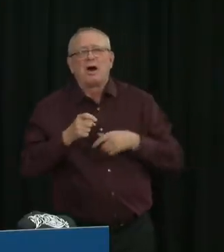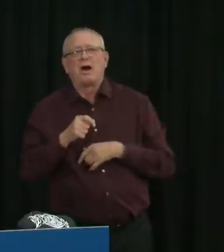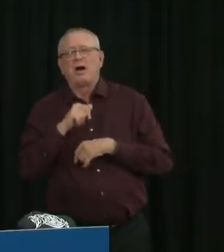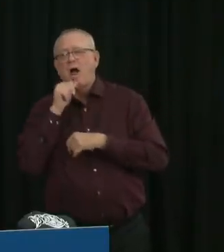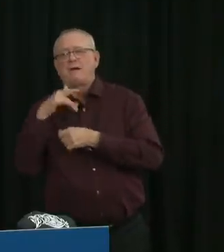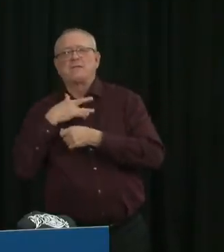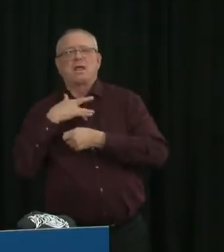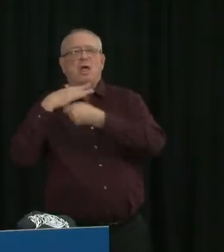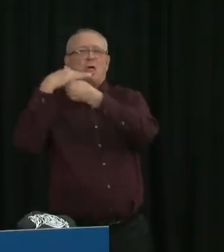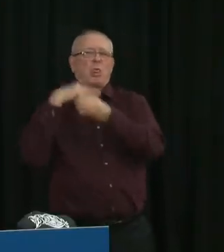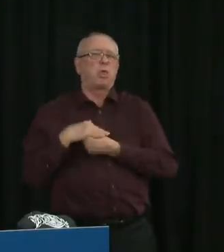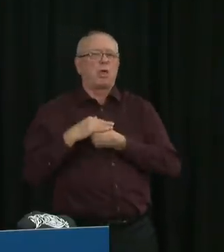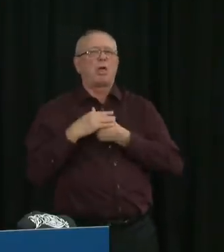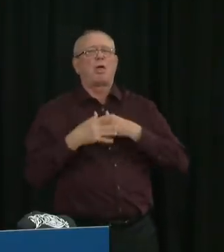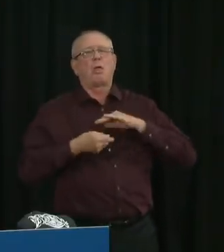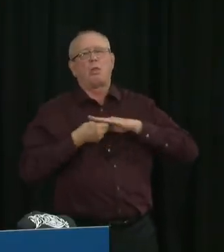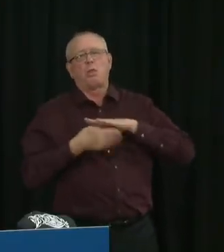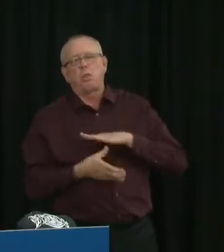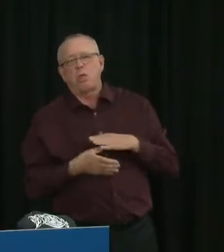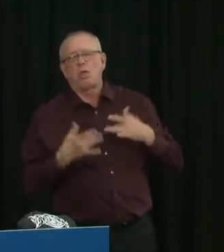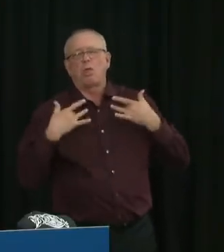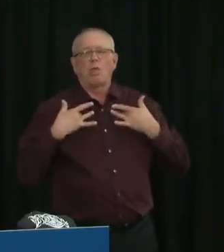Operator, could you put through our next caller, please?